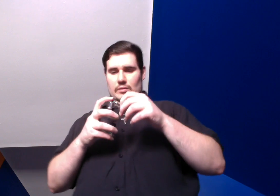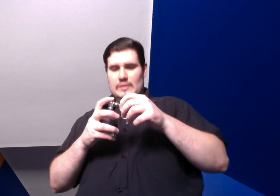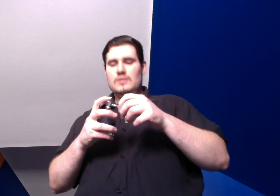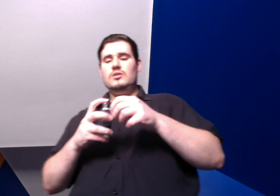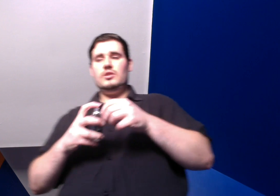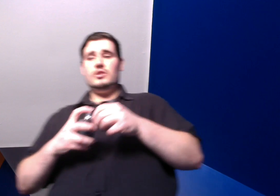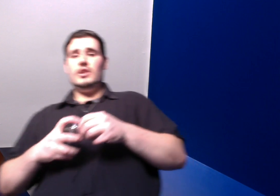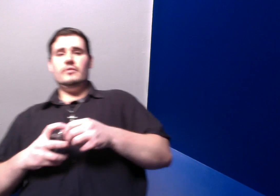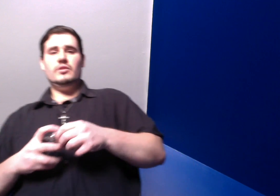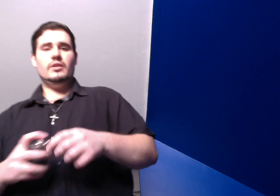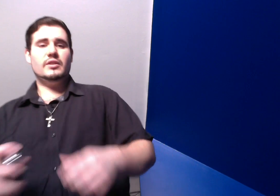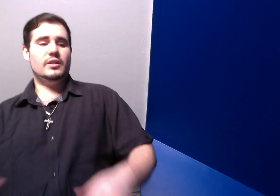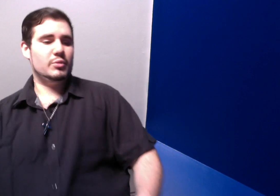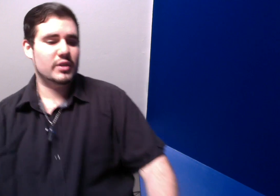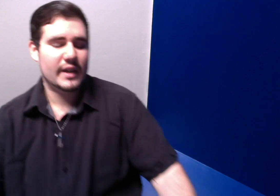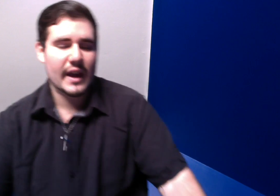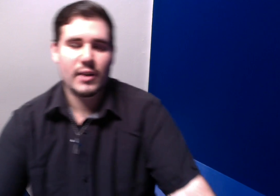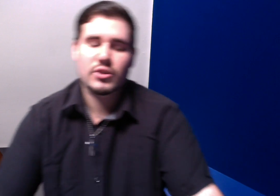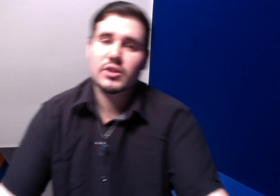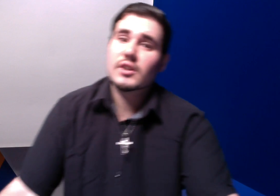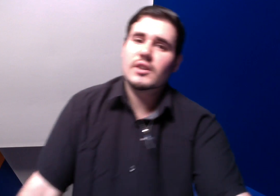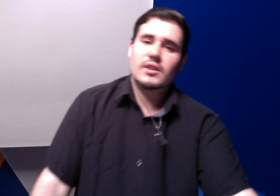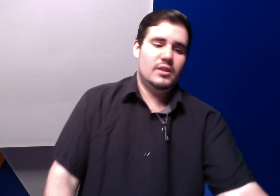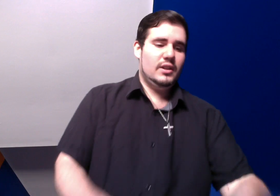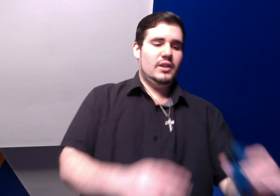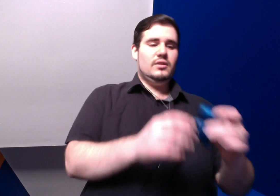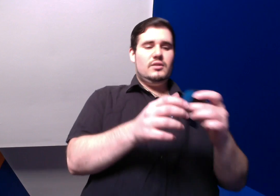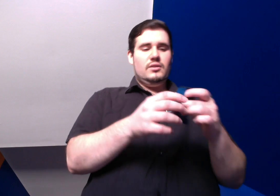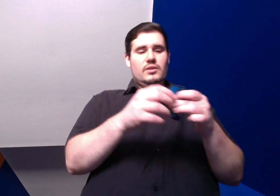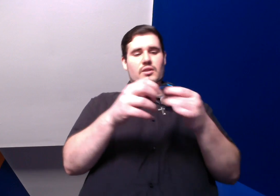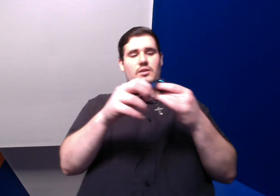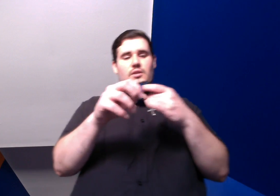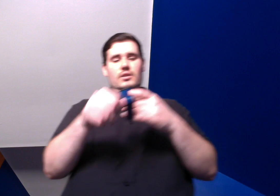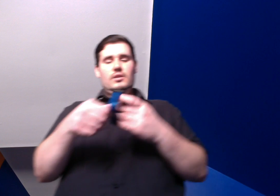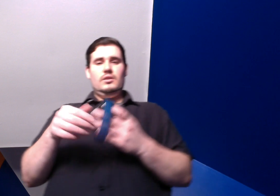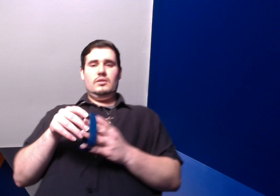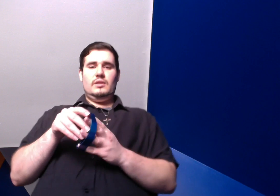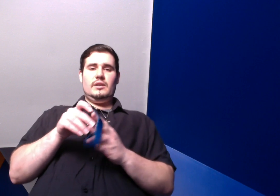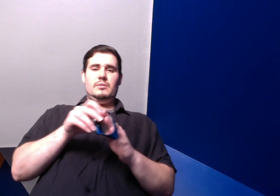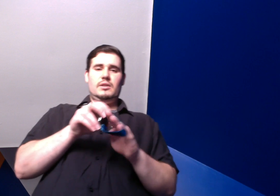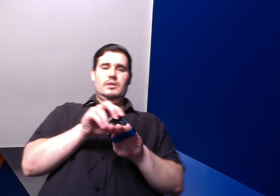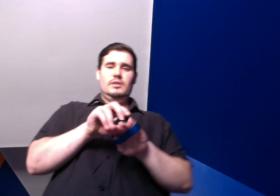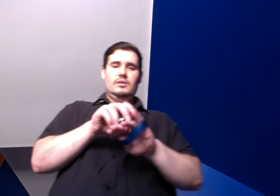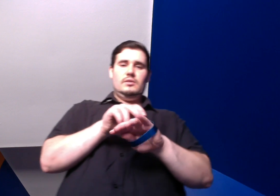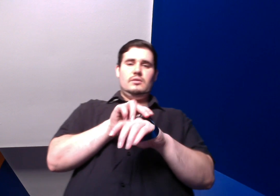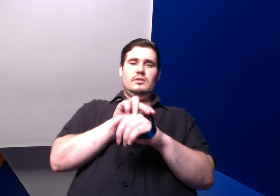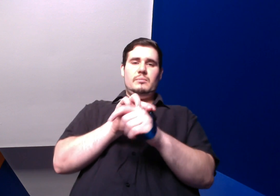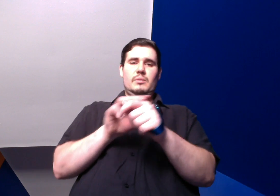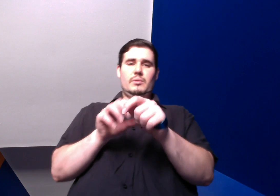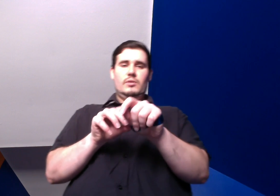just shaved so that's gonna burn like ouch oh no okay and last but not least let me get my watch